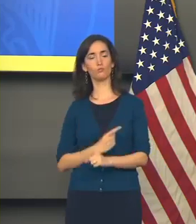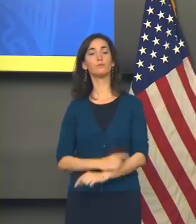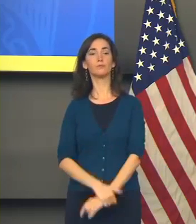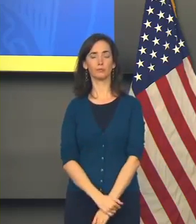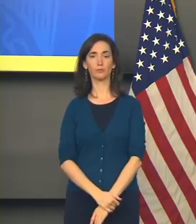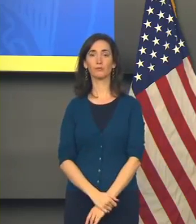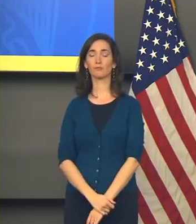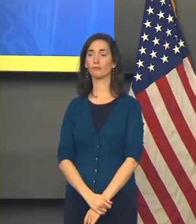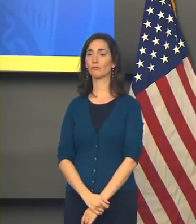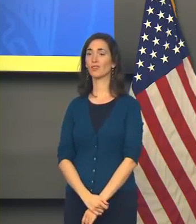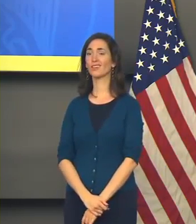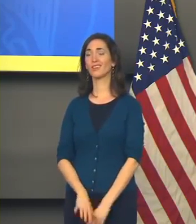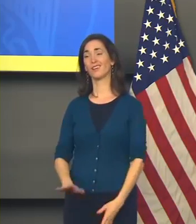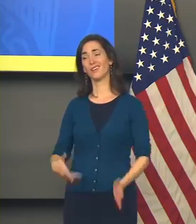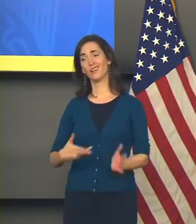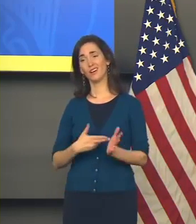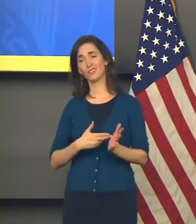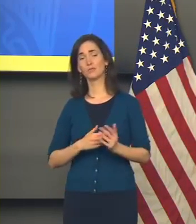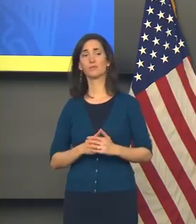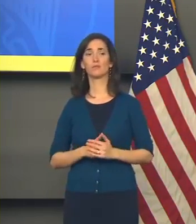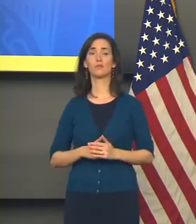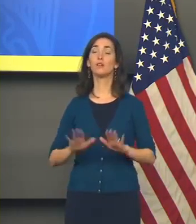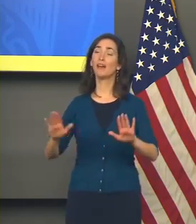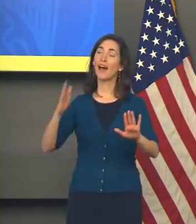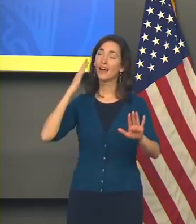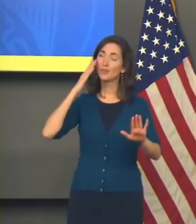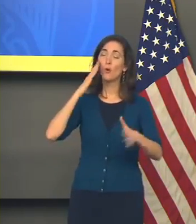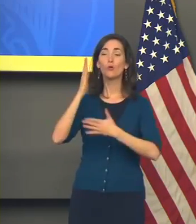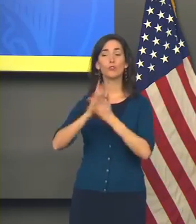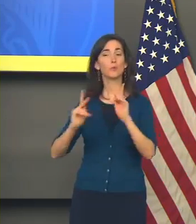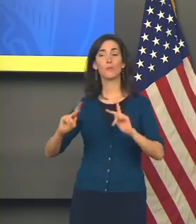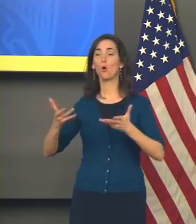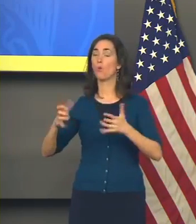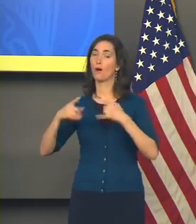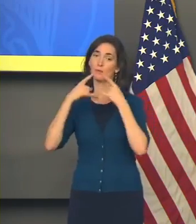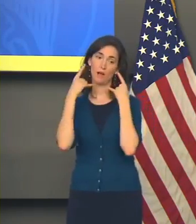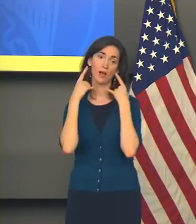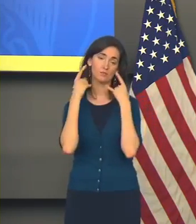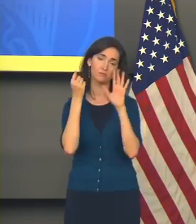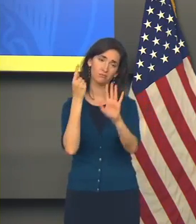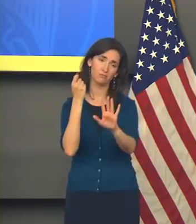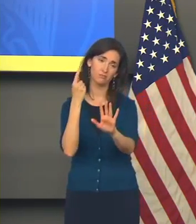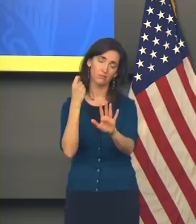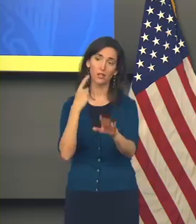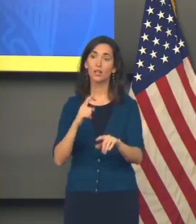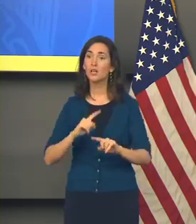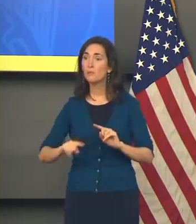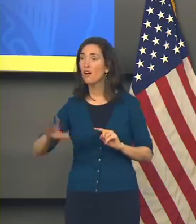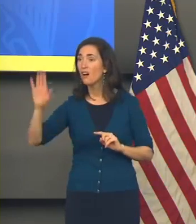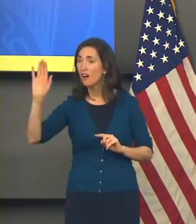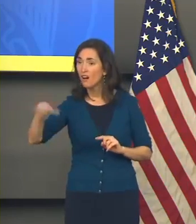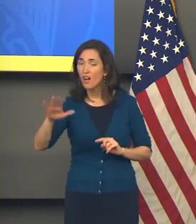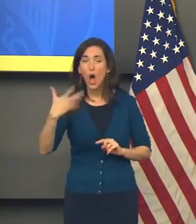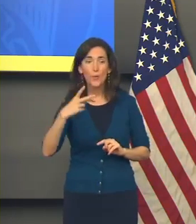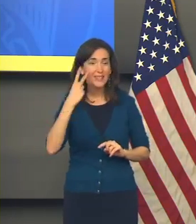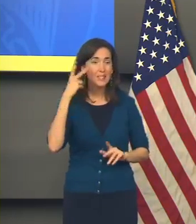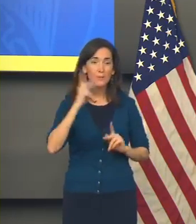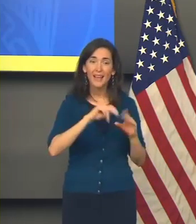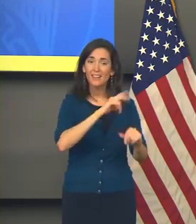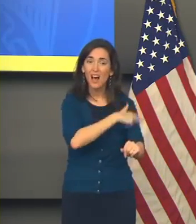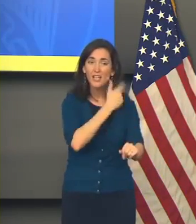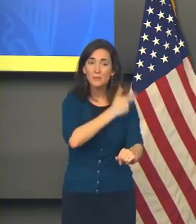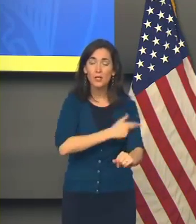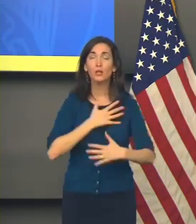frankly, look, I understand that people don't want to wear a mask. But have you seen the people in the hospital